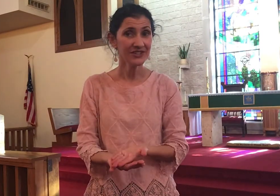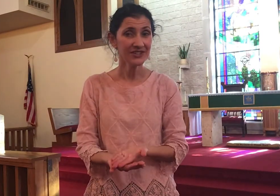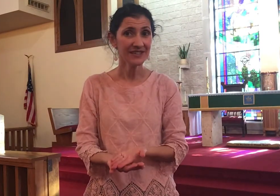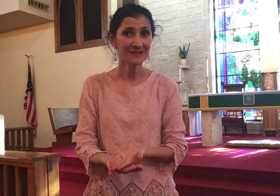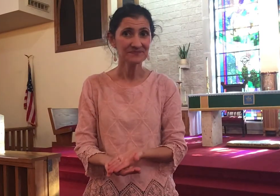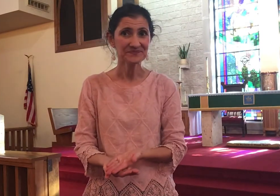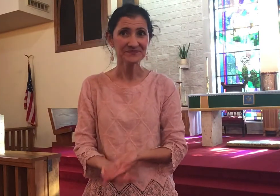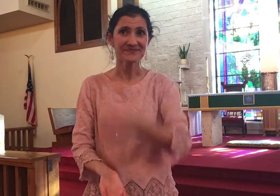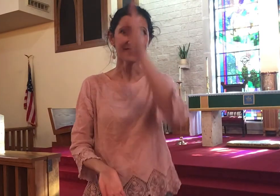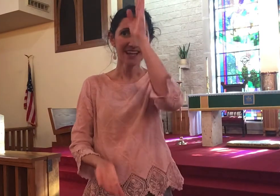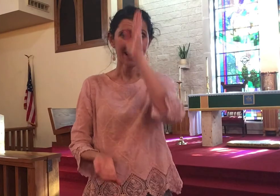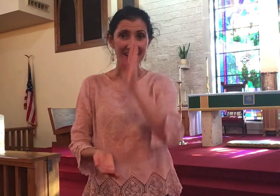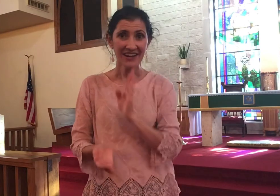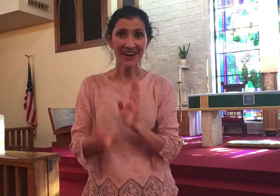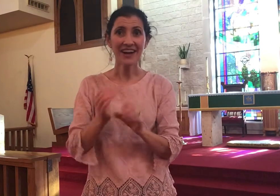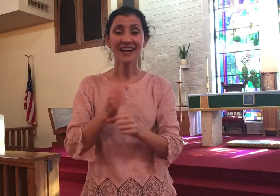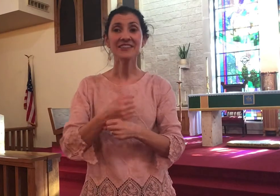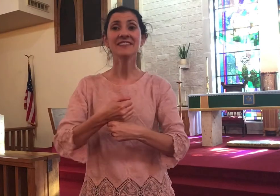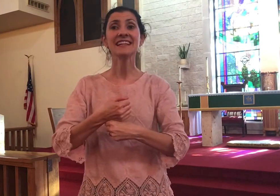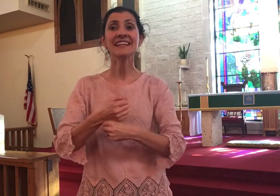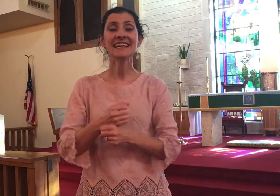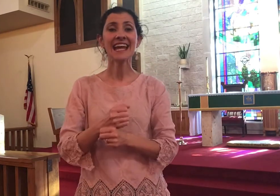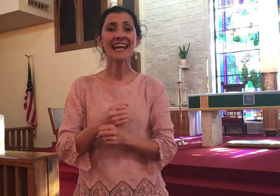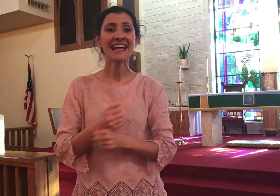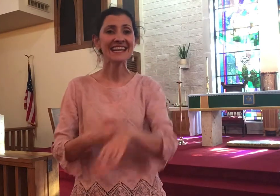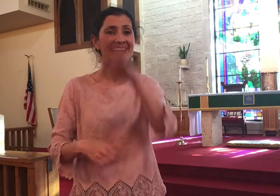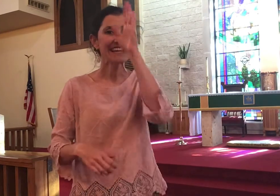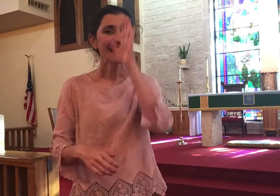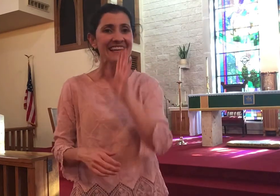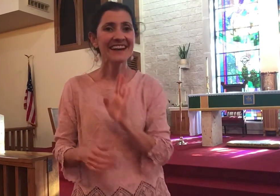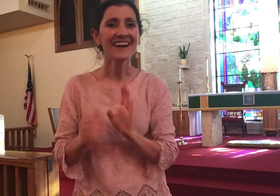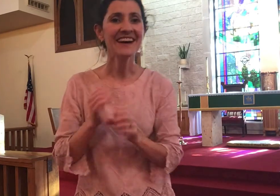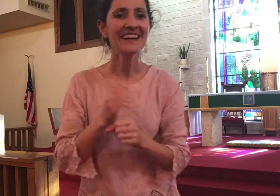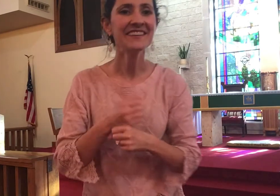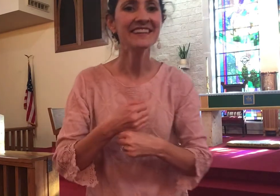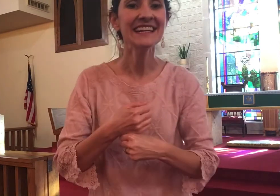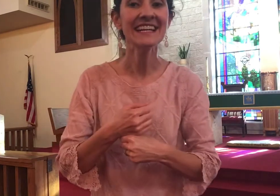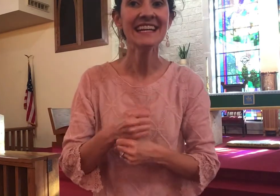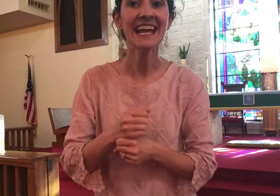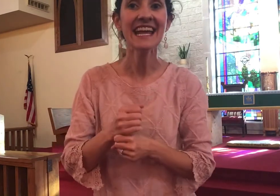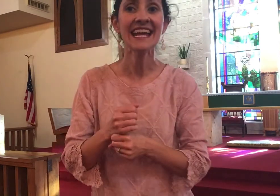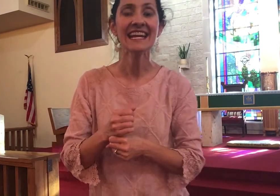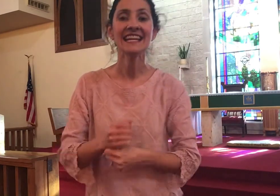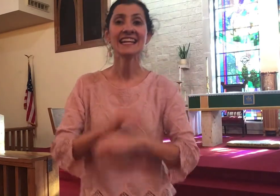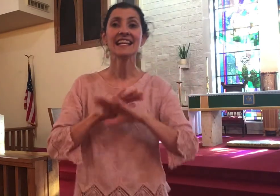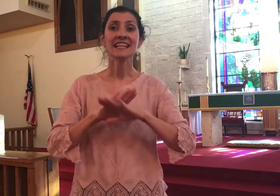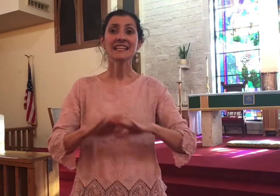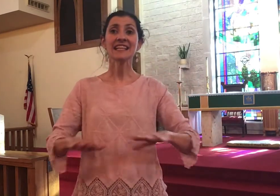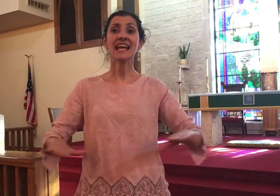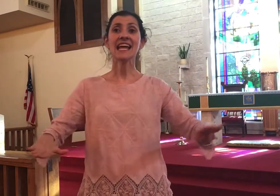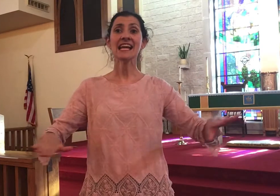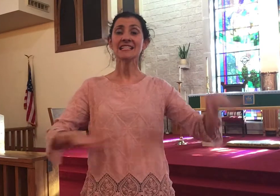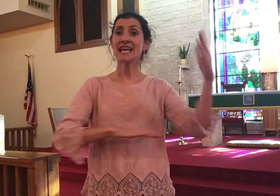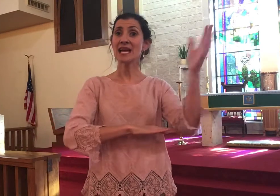God created God created land and